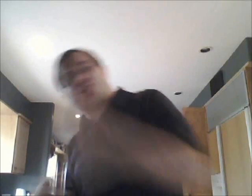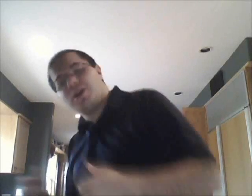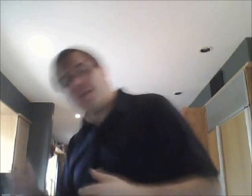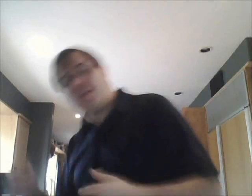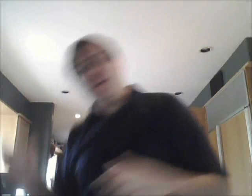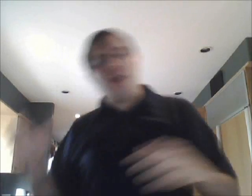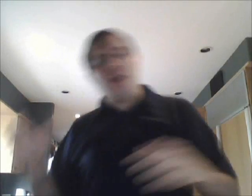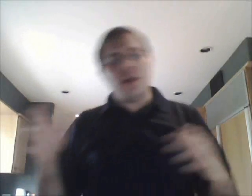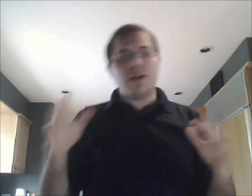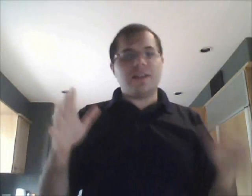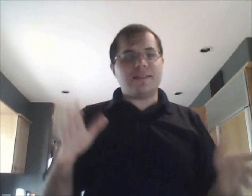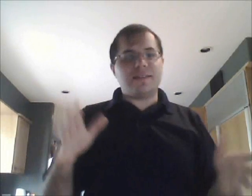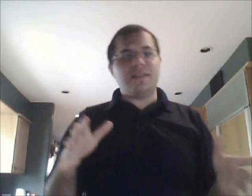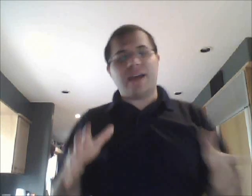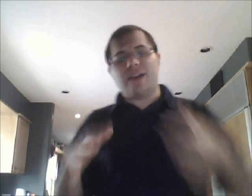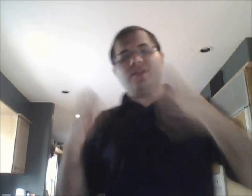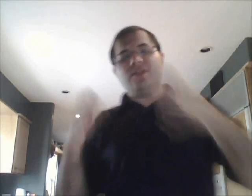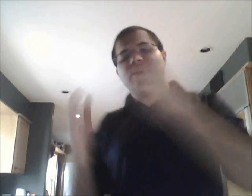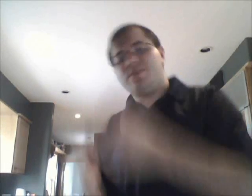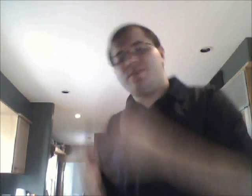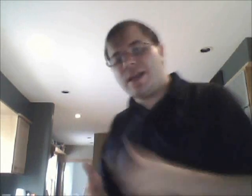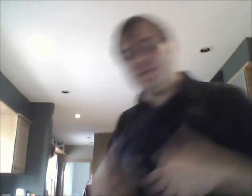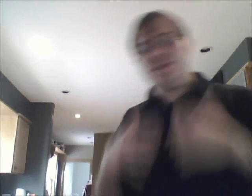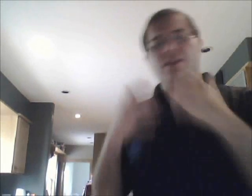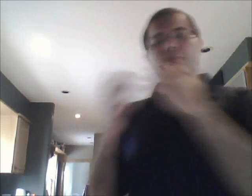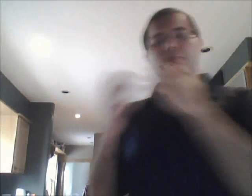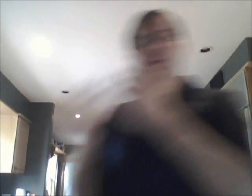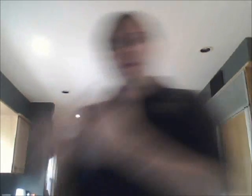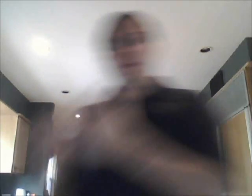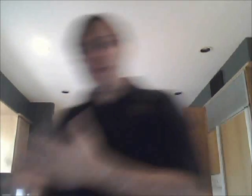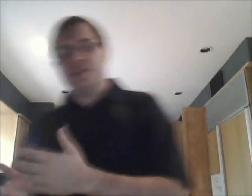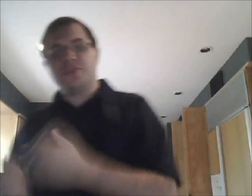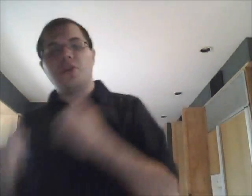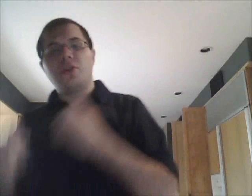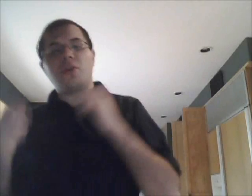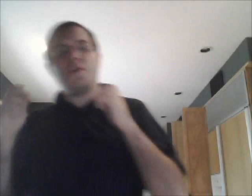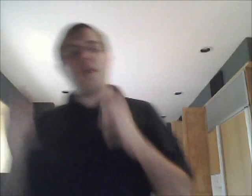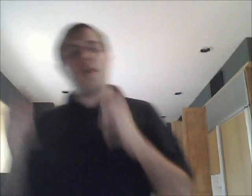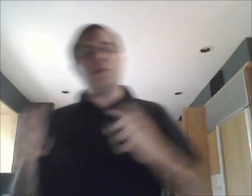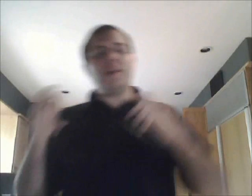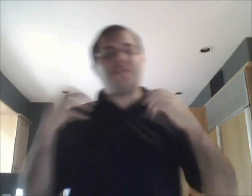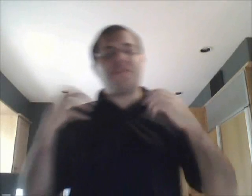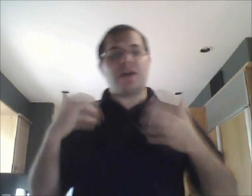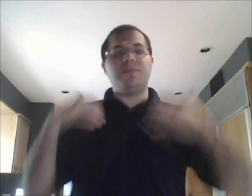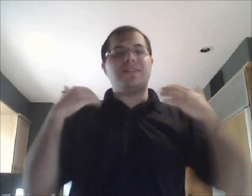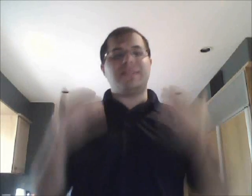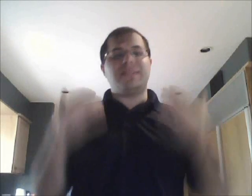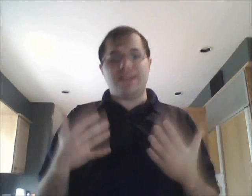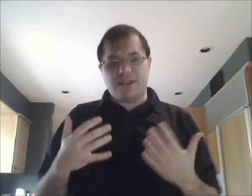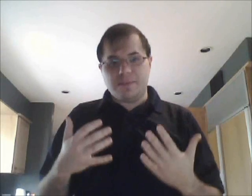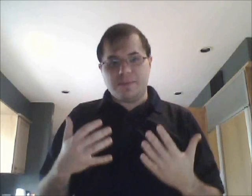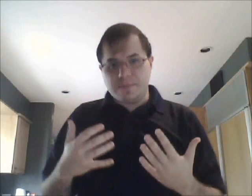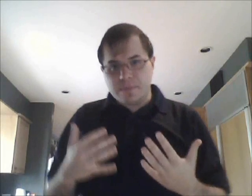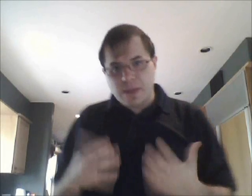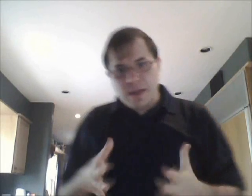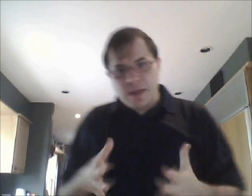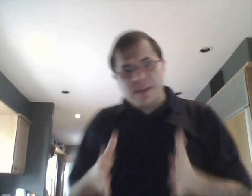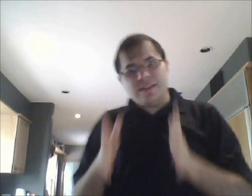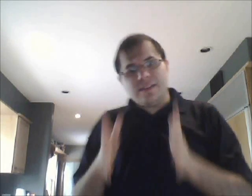sharp a lot of the syntax a lot of semantics a lot of the programming languages are all following from C. C